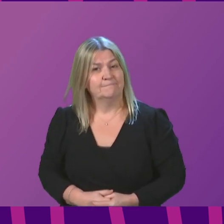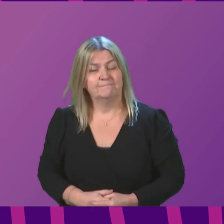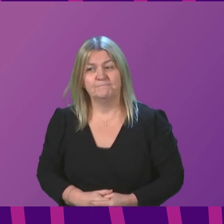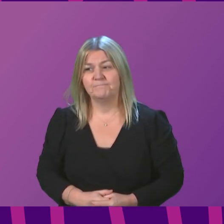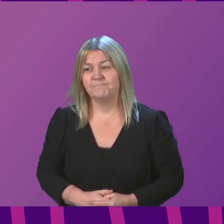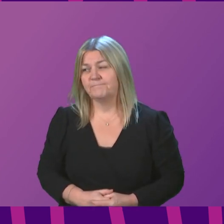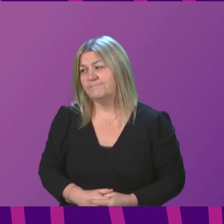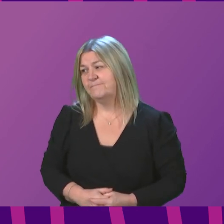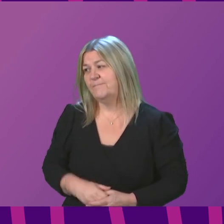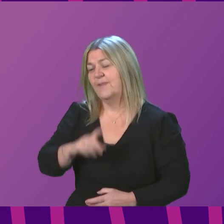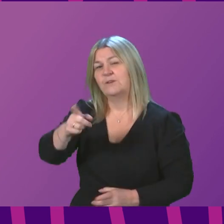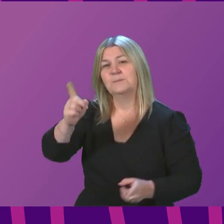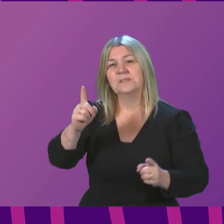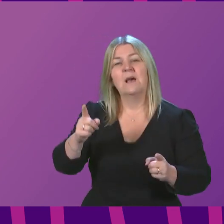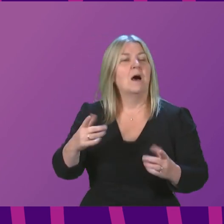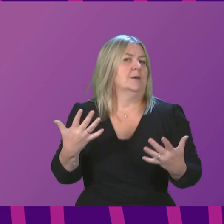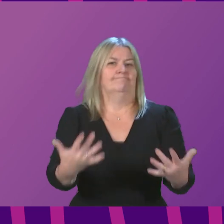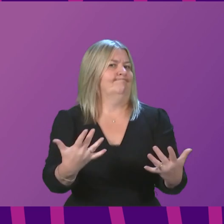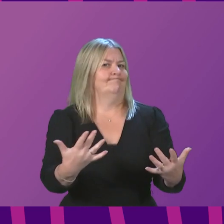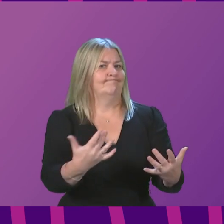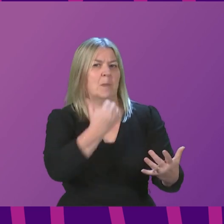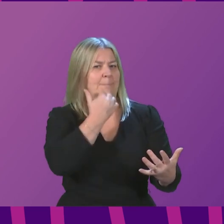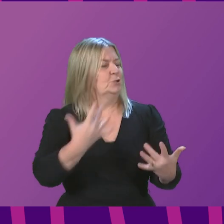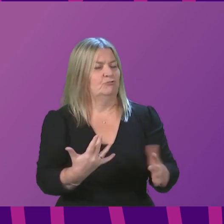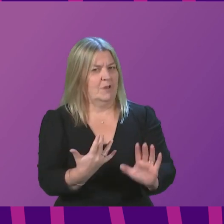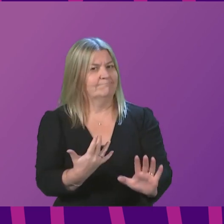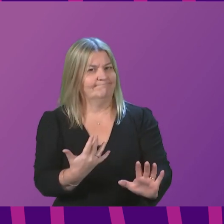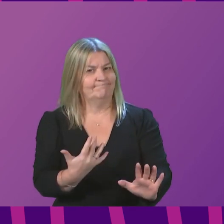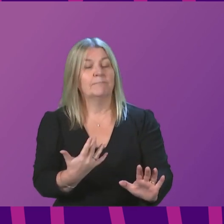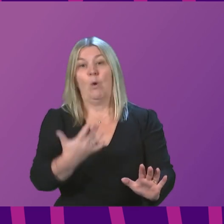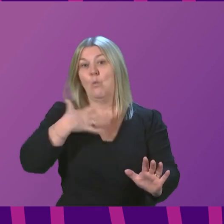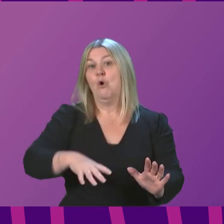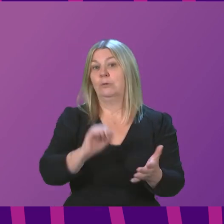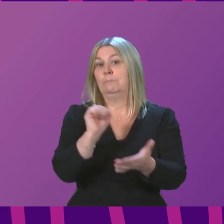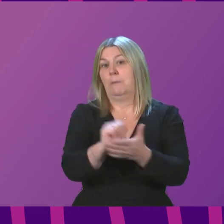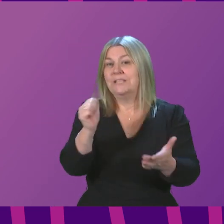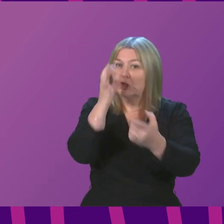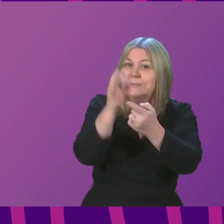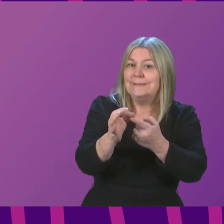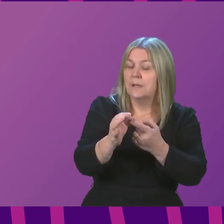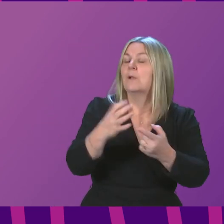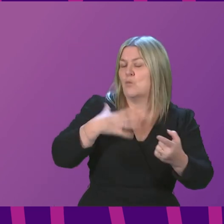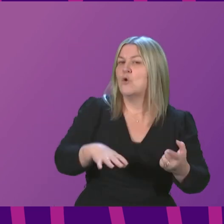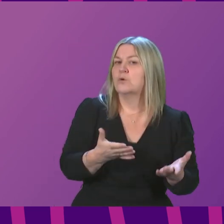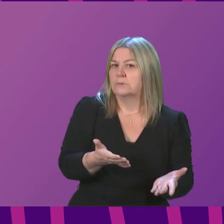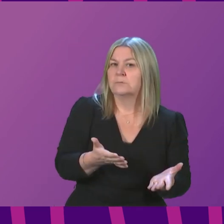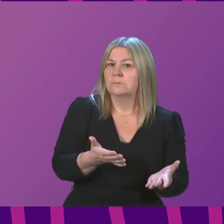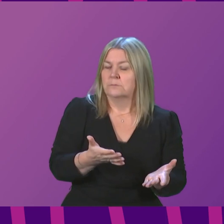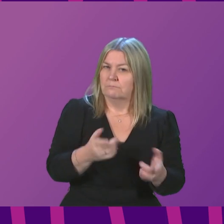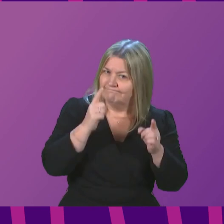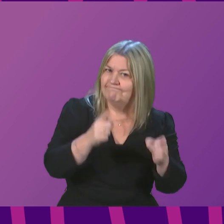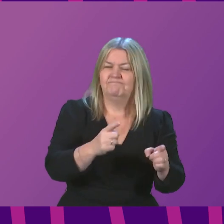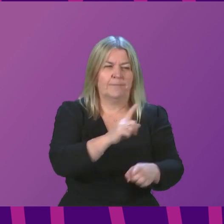I do not have those figures yet, but we are looking to publish much more detailed breakdowns across all of these